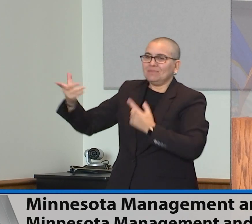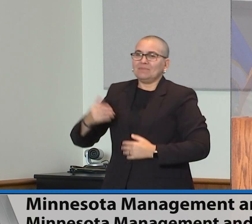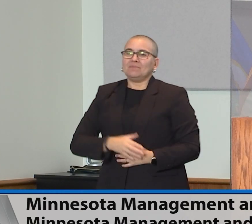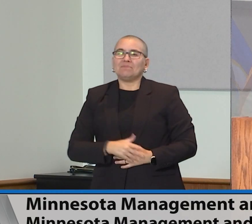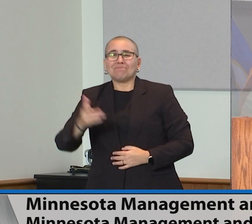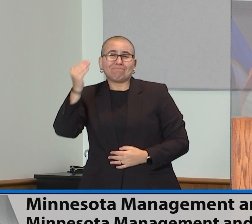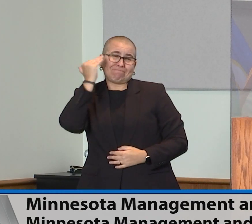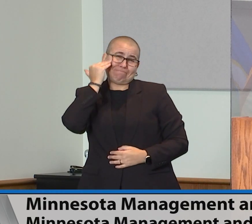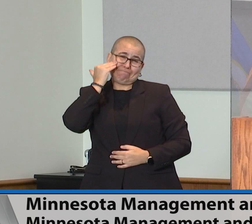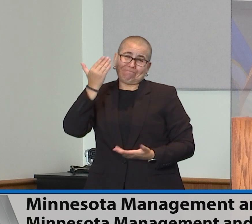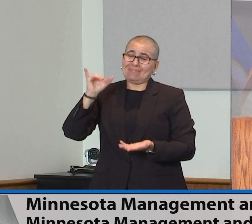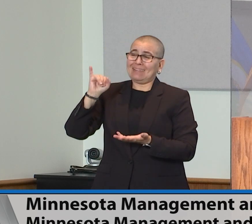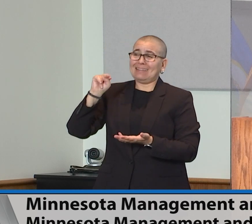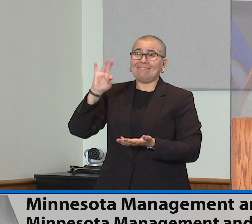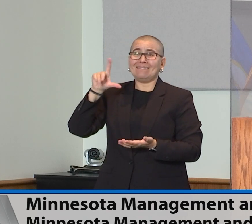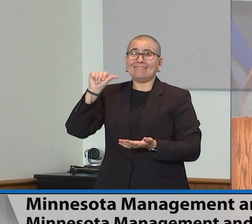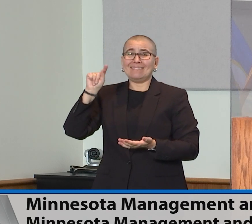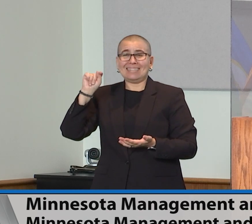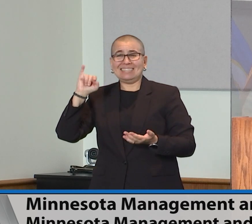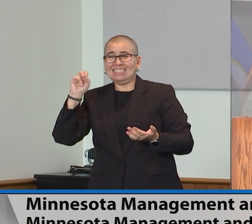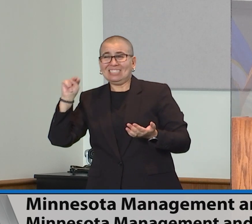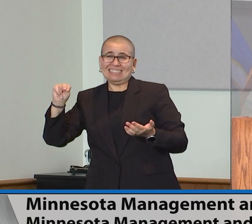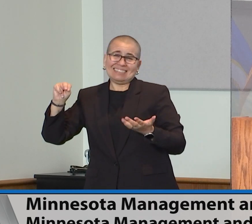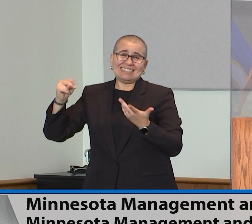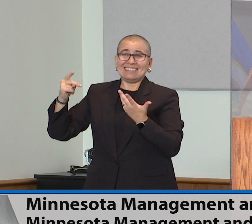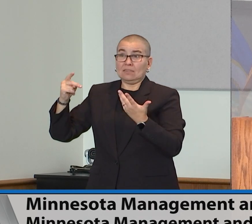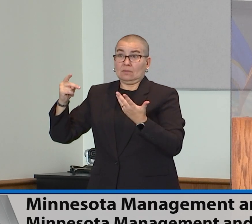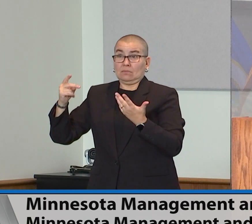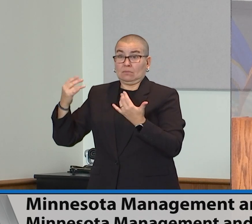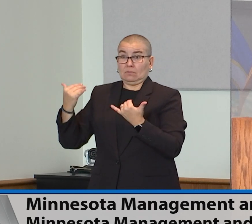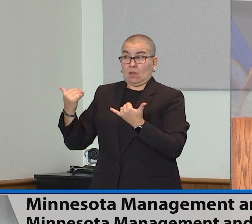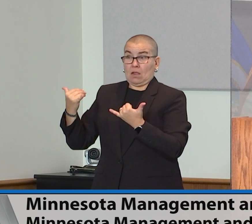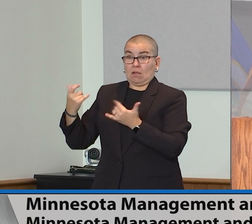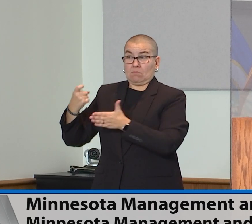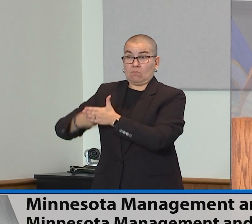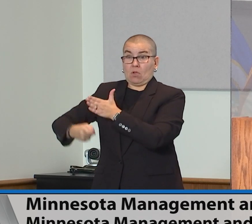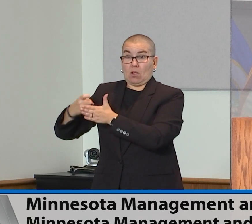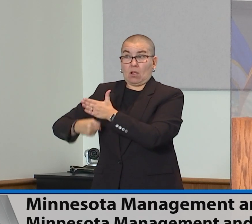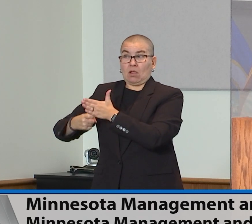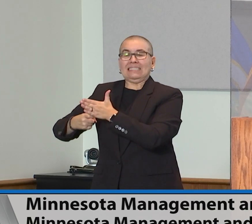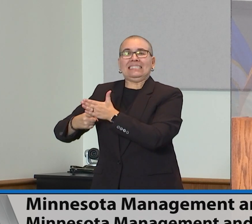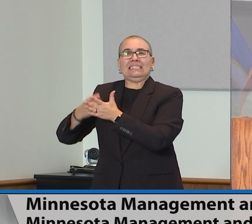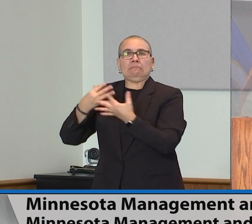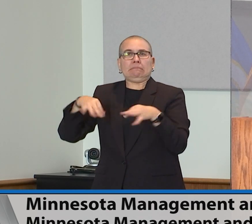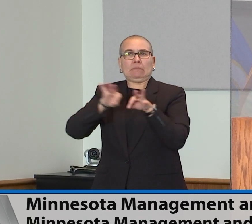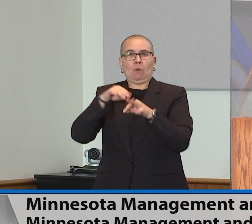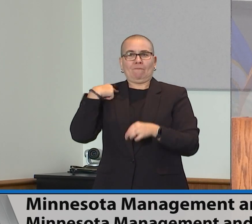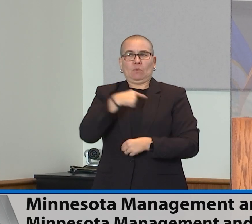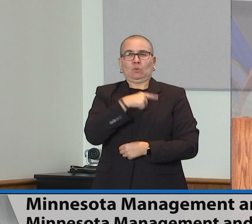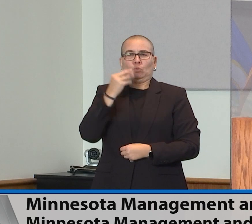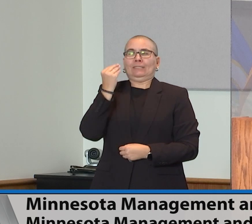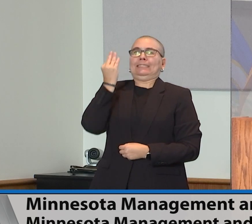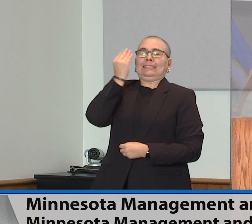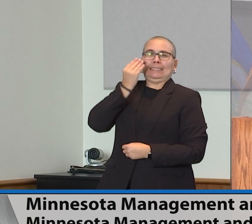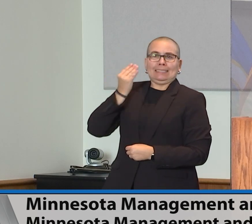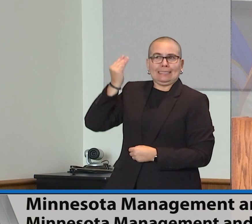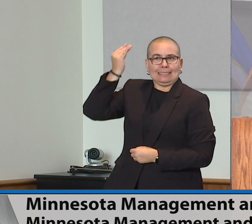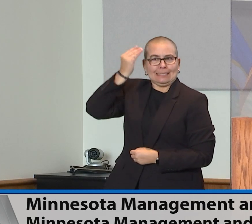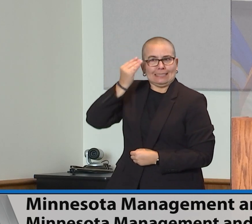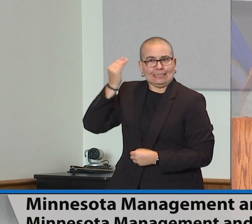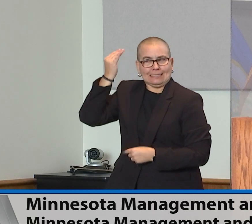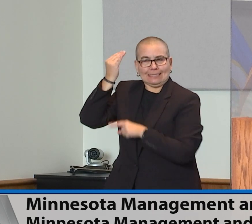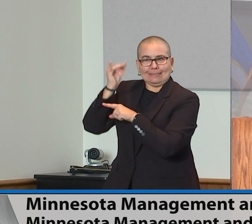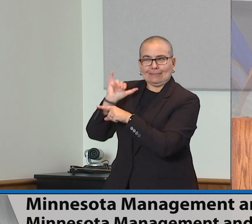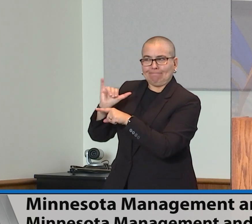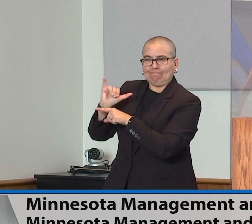But in today's forecast, it is important to take a look at those numbers. The structural balance looks much different if you include